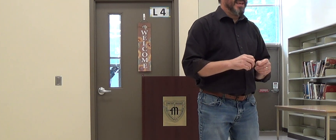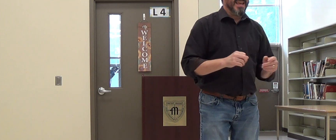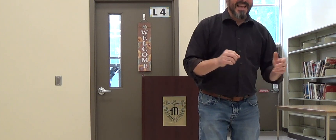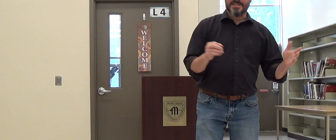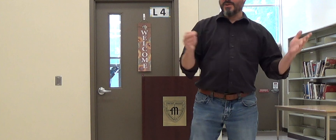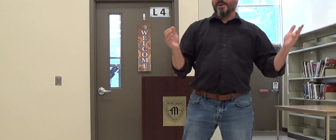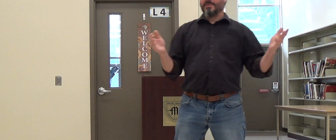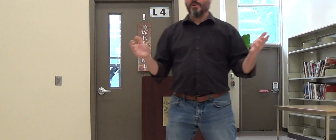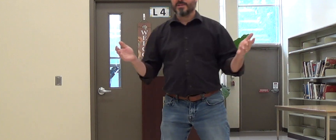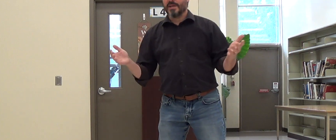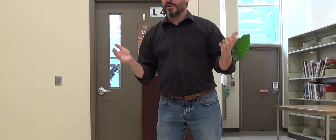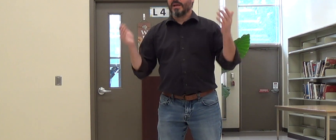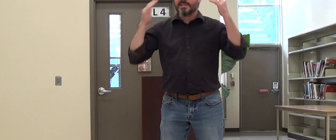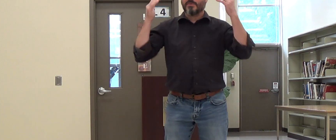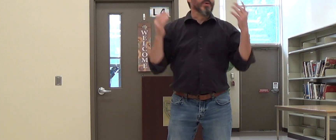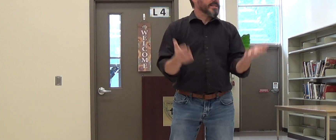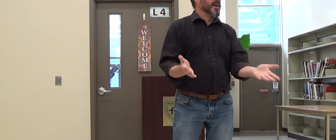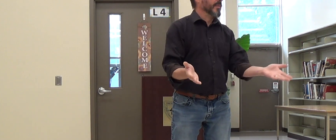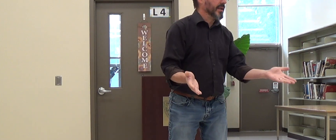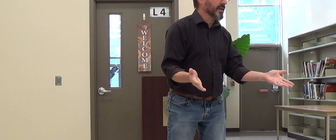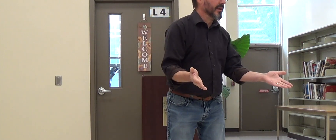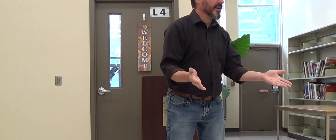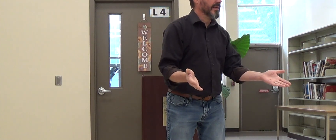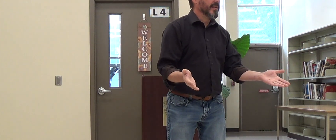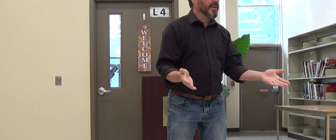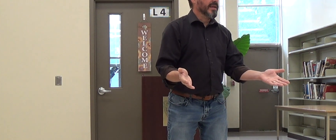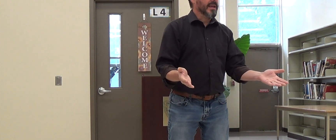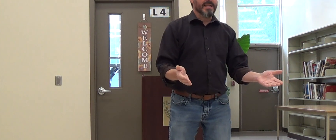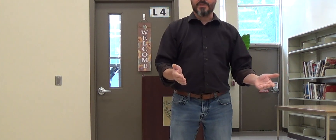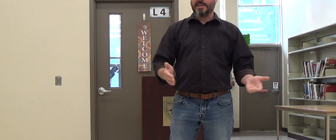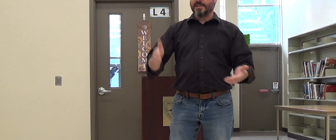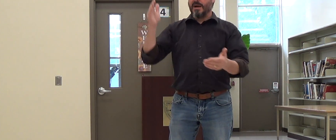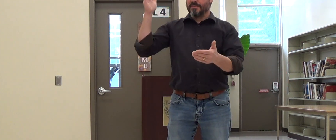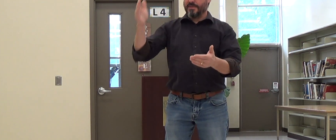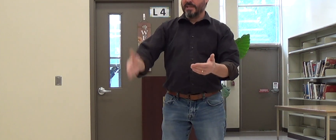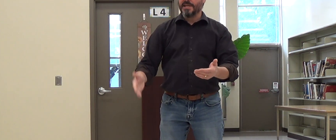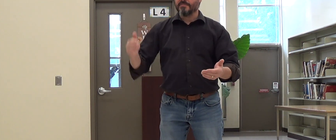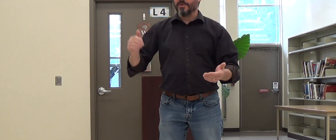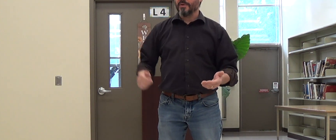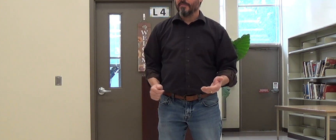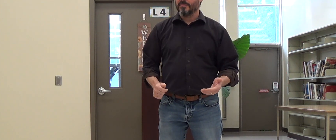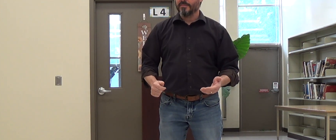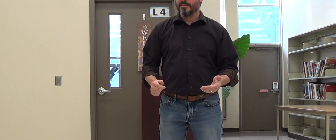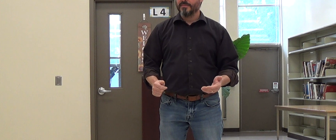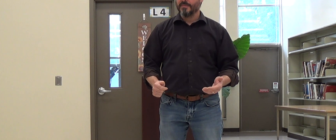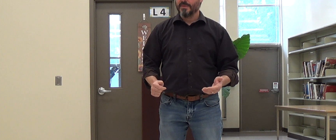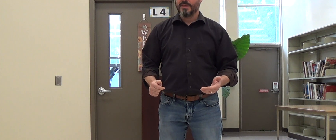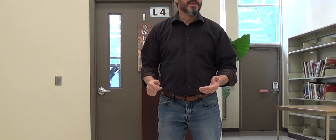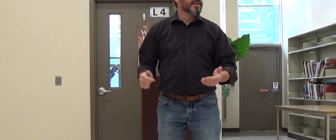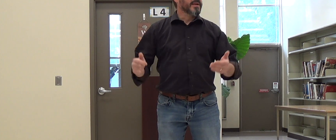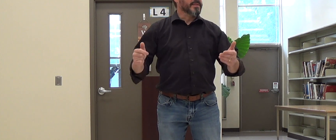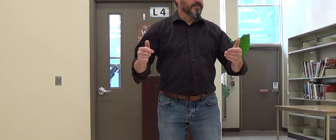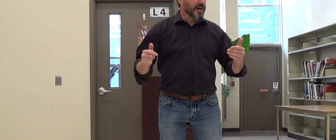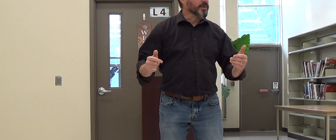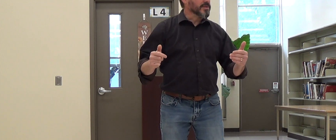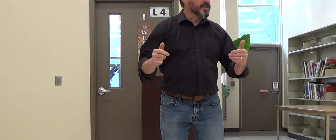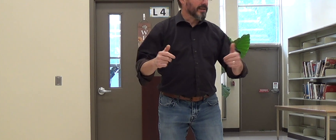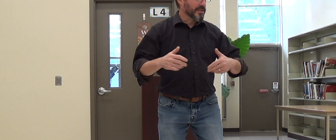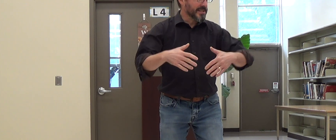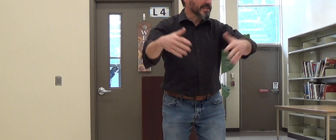And so, of course, they realized we're wasting our money. And so they stopped the incentive program. And the farmers let all the snakes